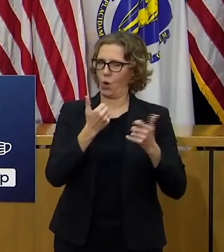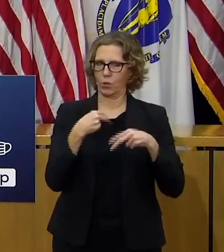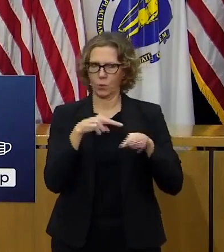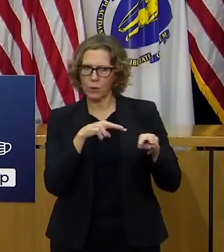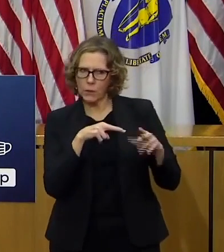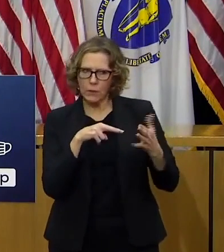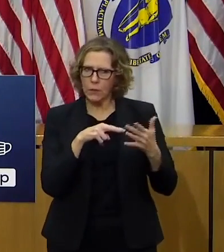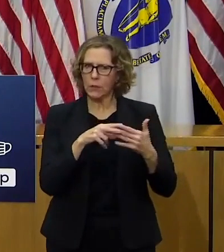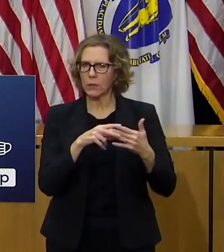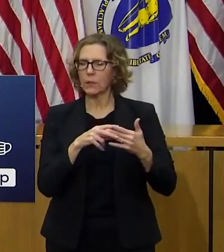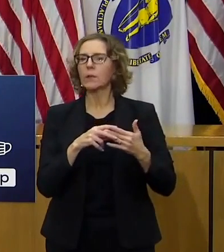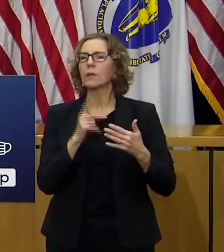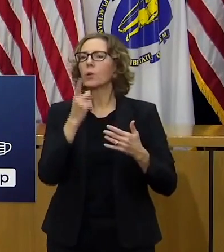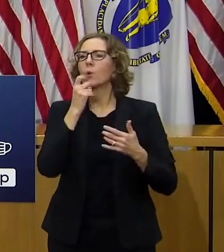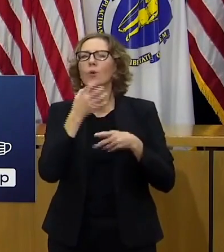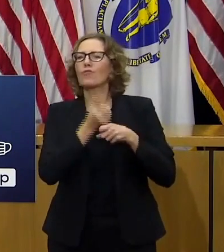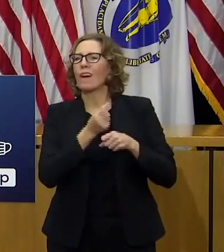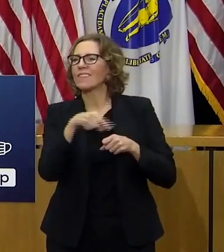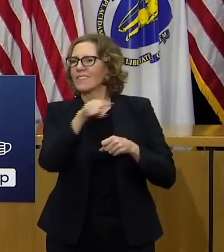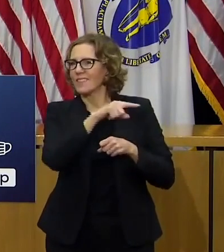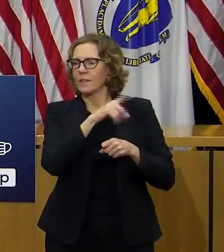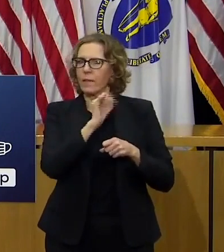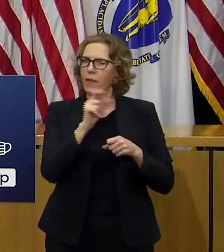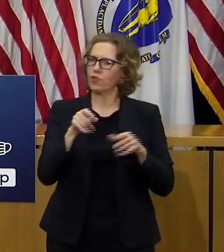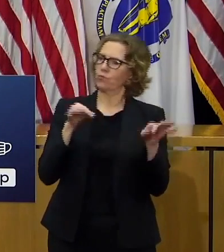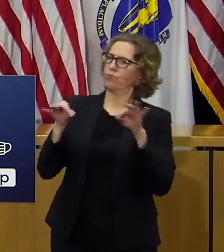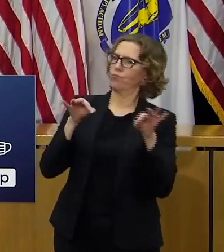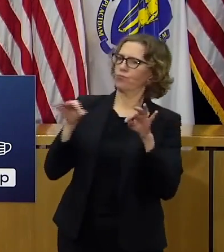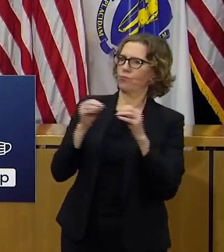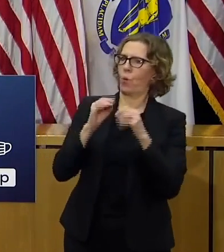speaking to the um to the importance of this